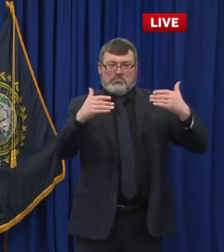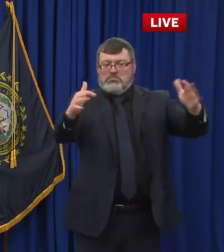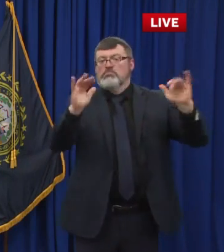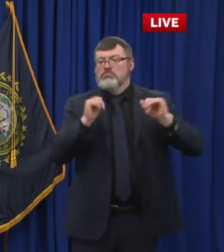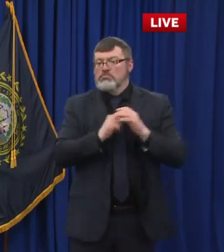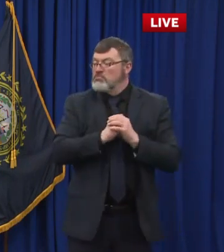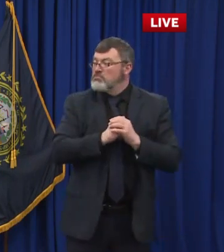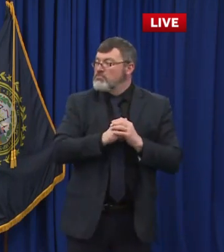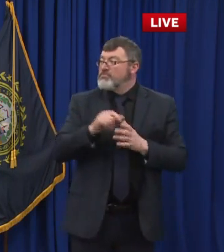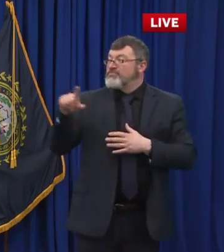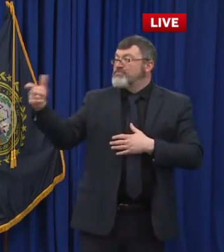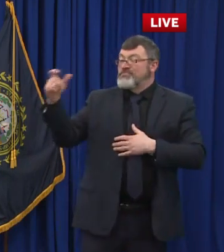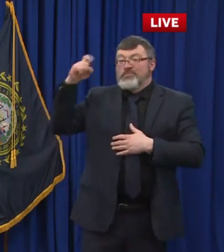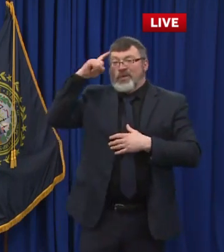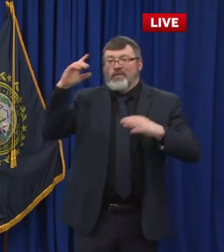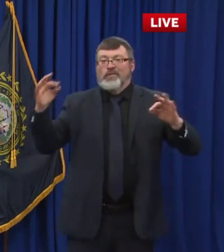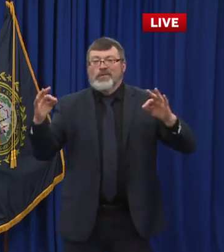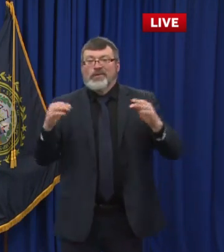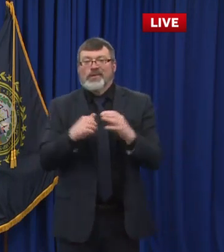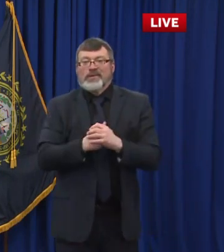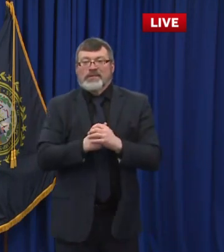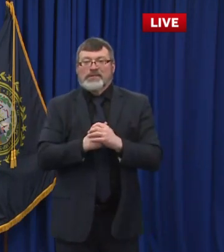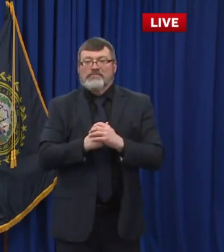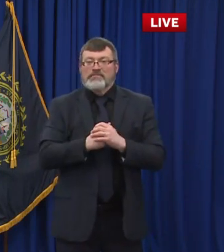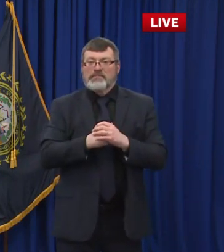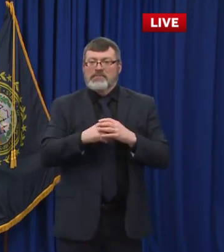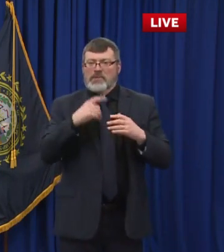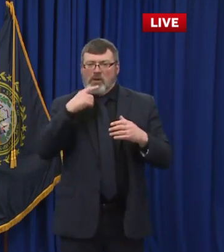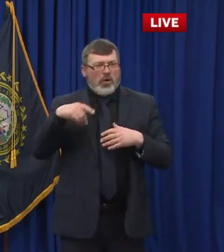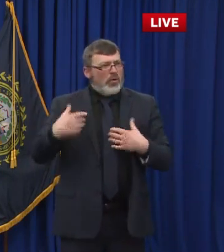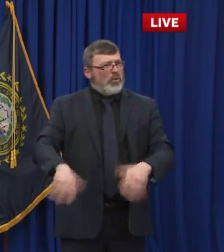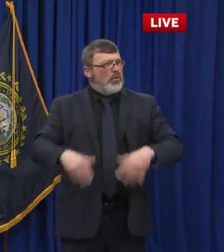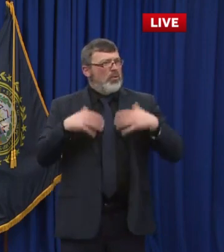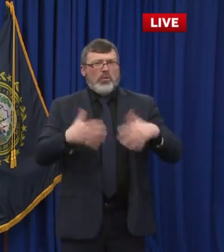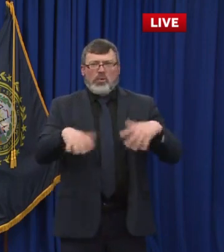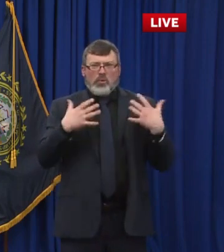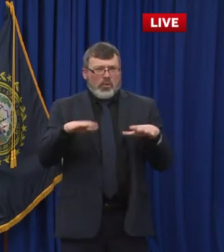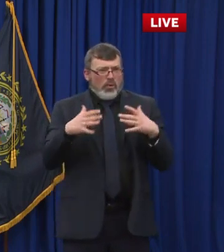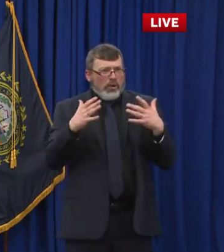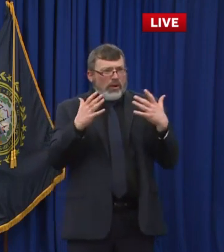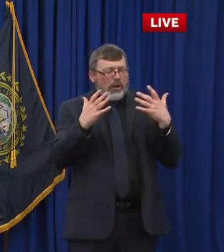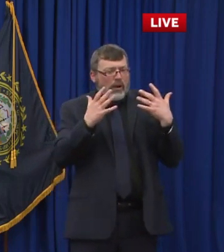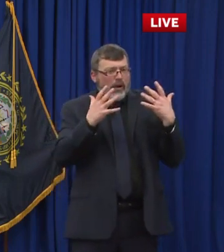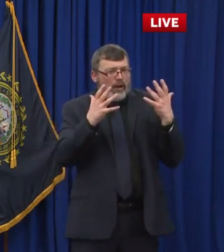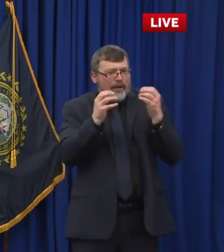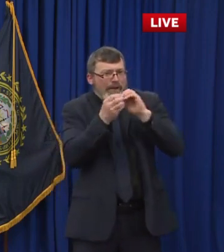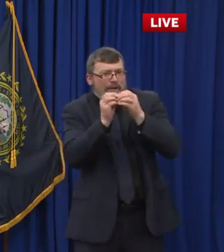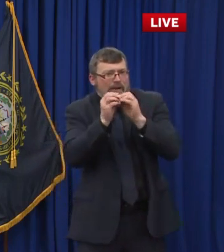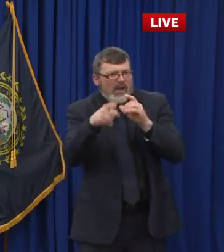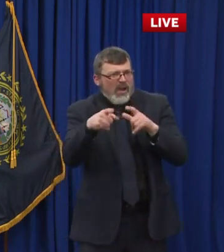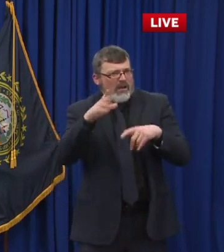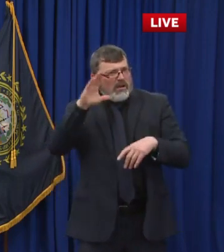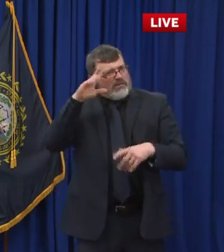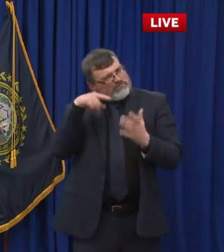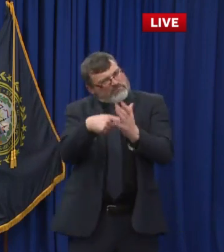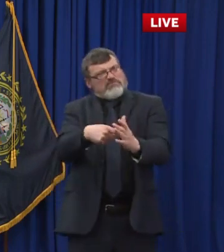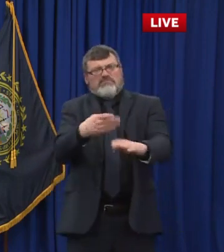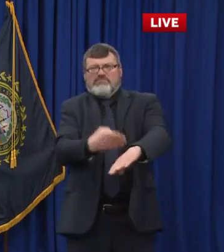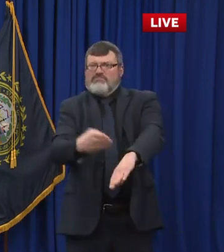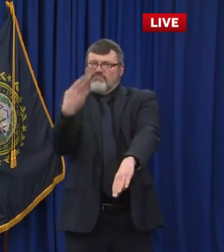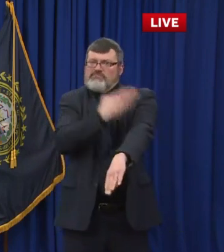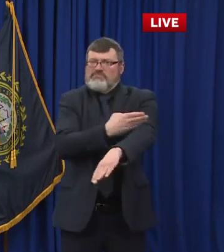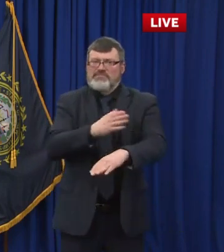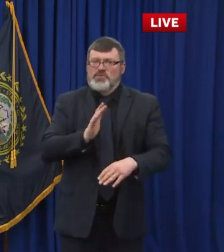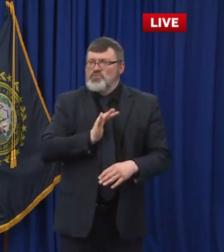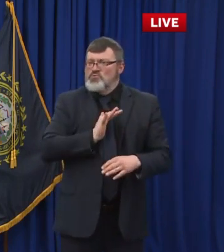A couple data tables. haven't looked at data in a little while. And as everyone knows, we tend to be very scientific-based, data-based, metrics-based, so